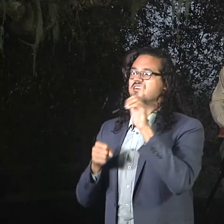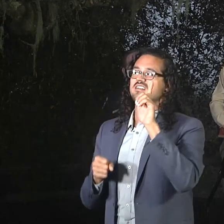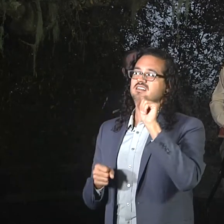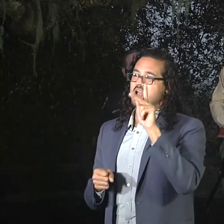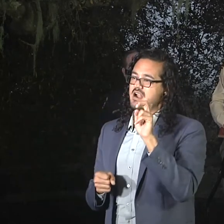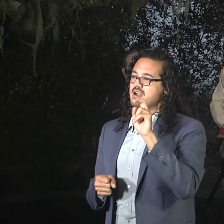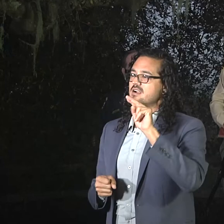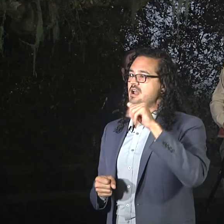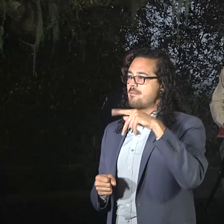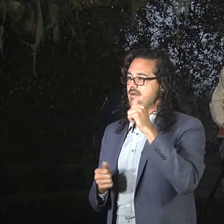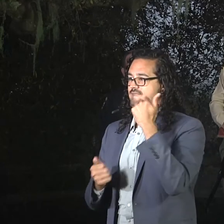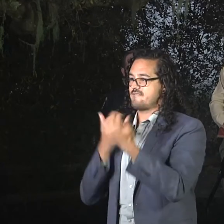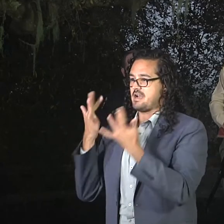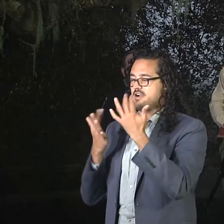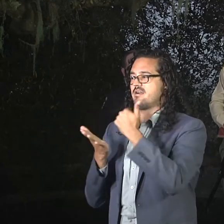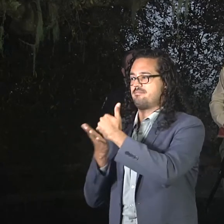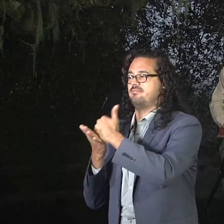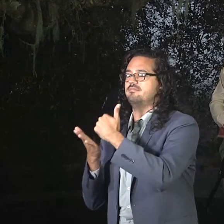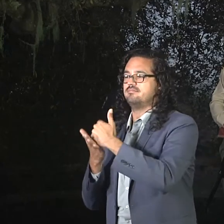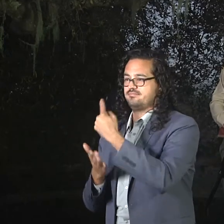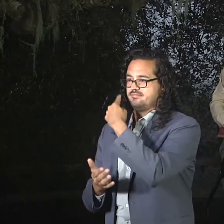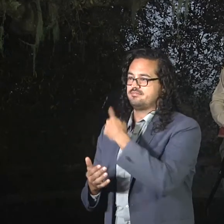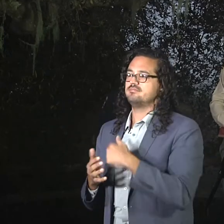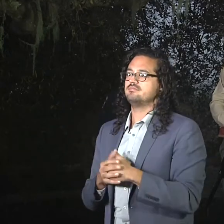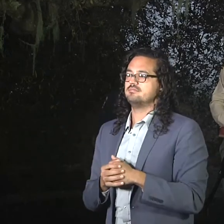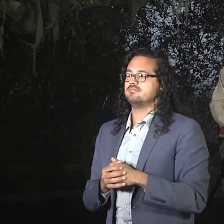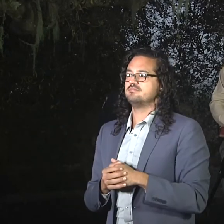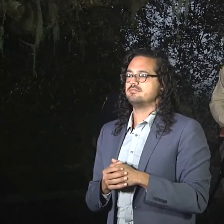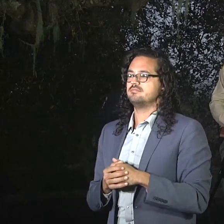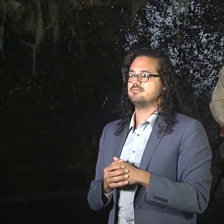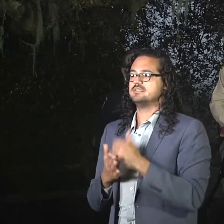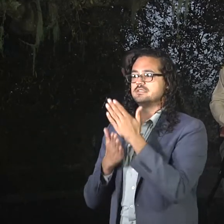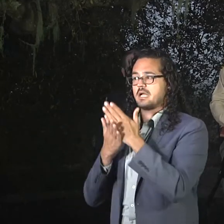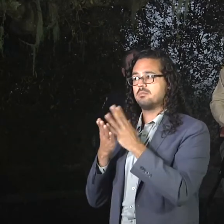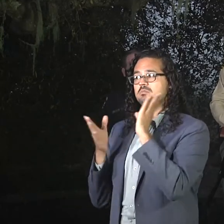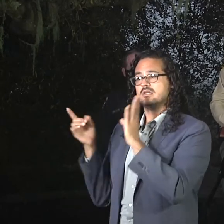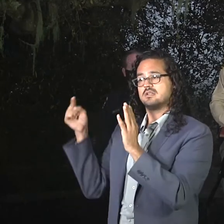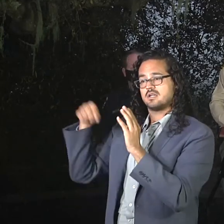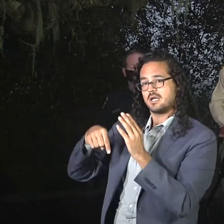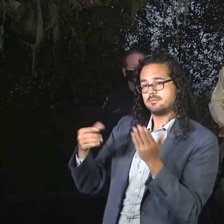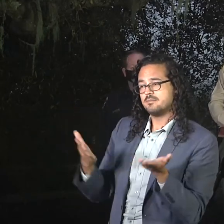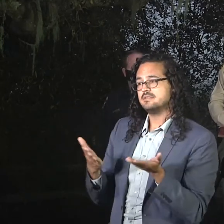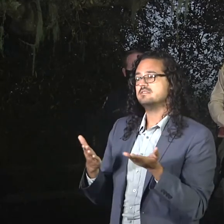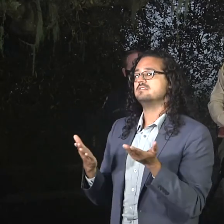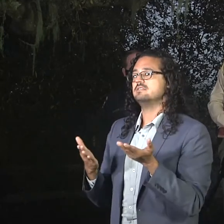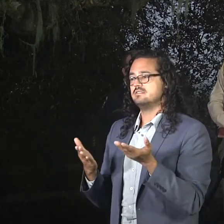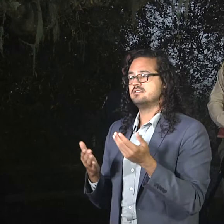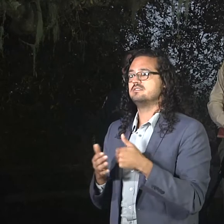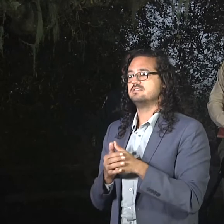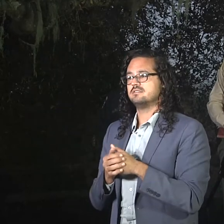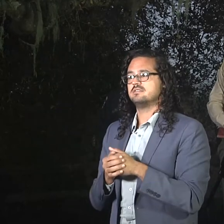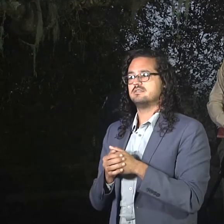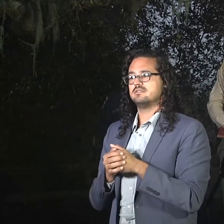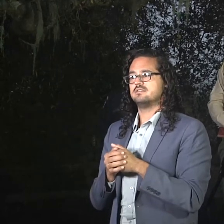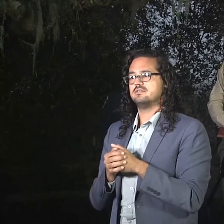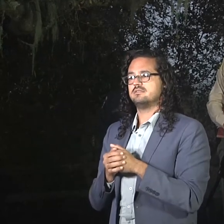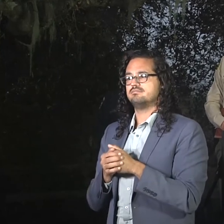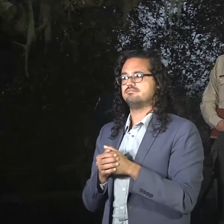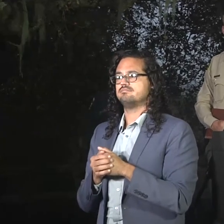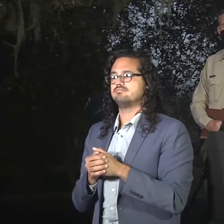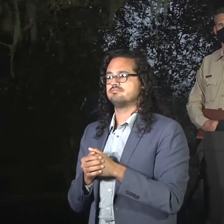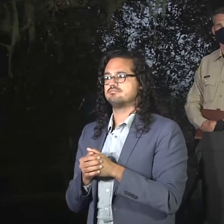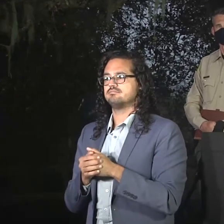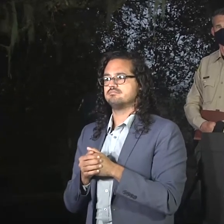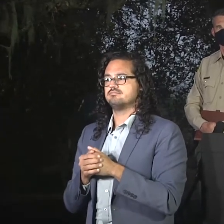and strategically moved into here, so we can continue to construct some of the technical line on that Highway 9 corridor.